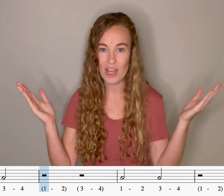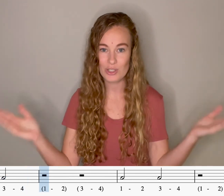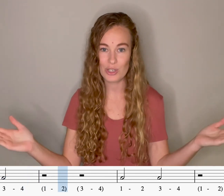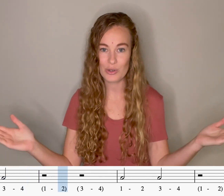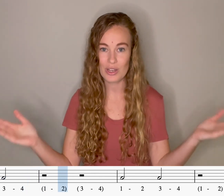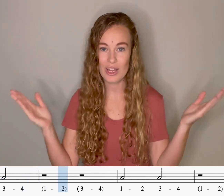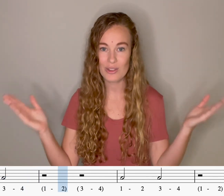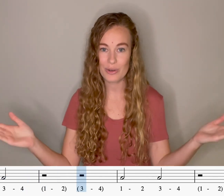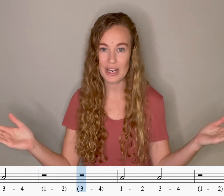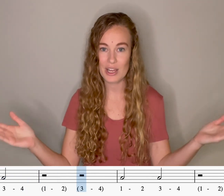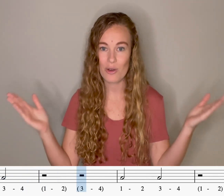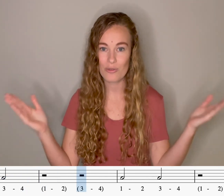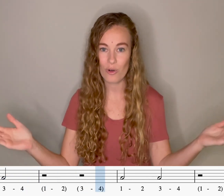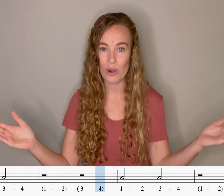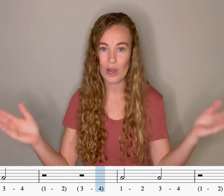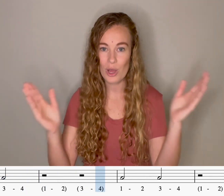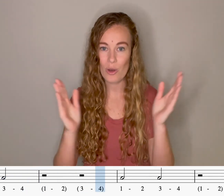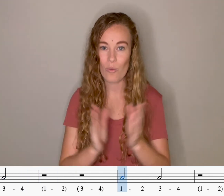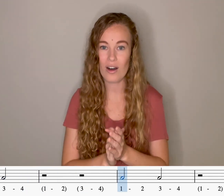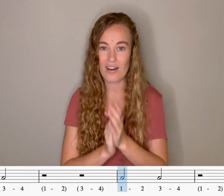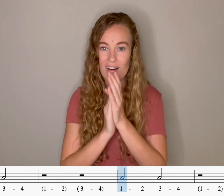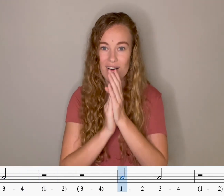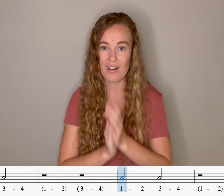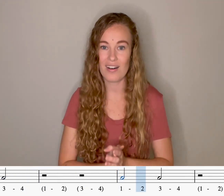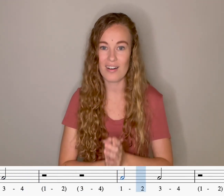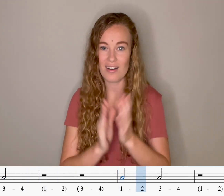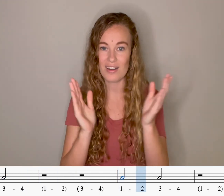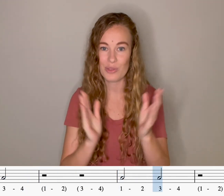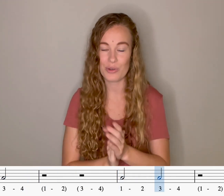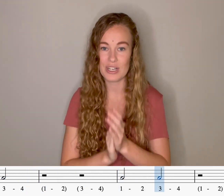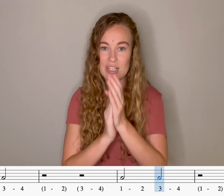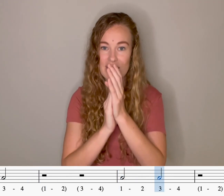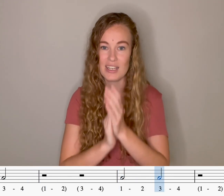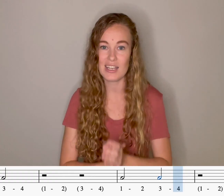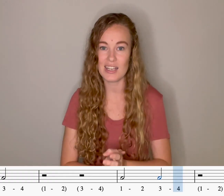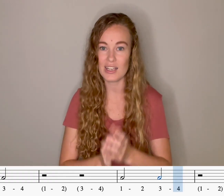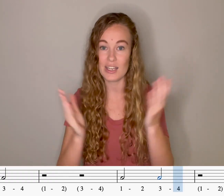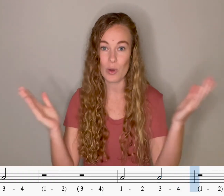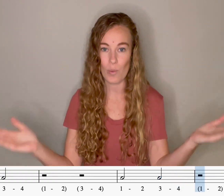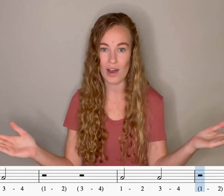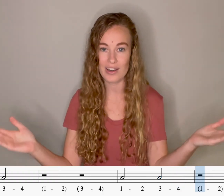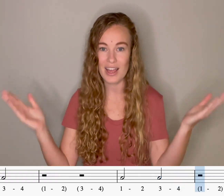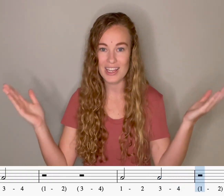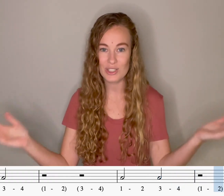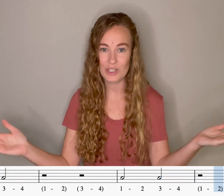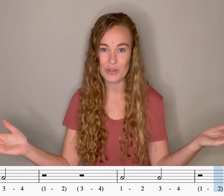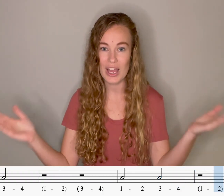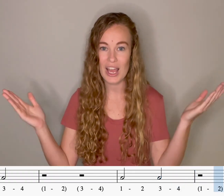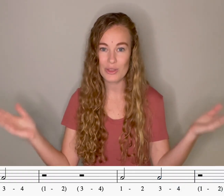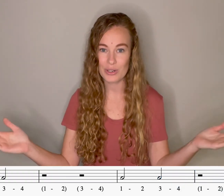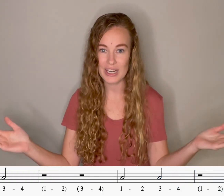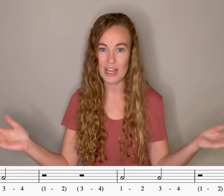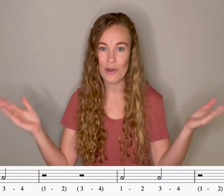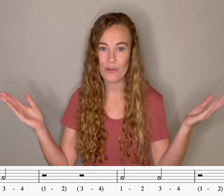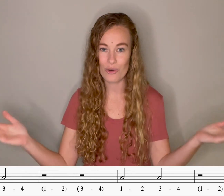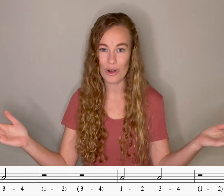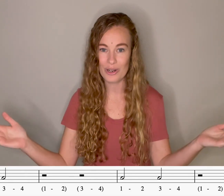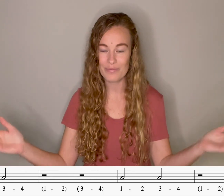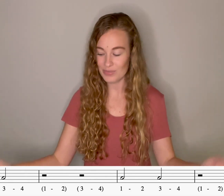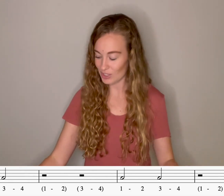two, three, four. One, three. One, two, three, Good